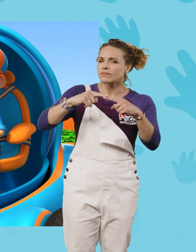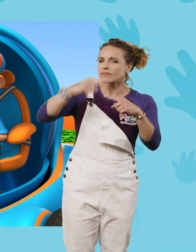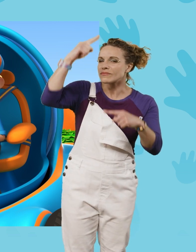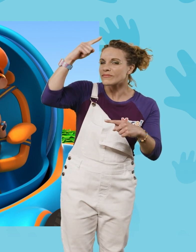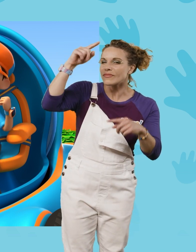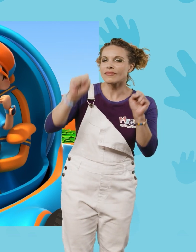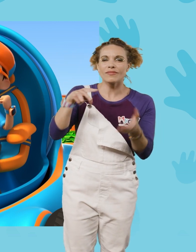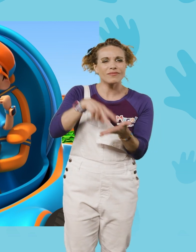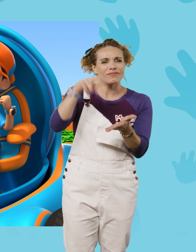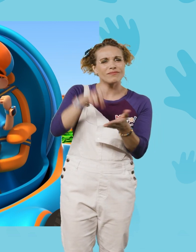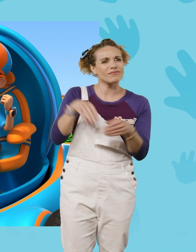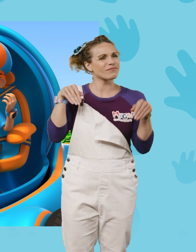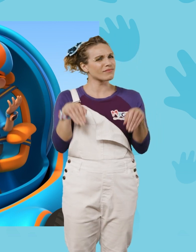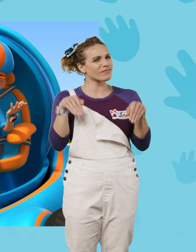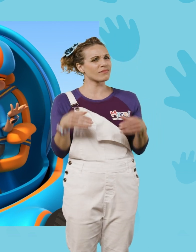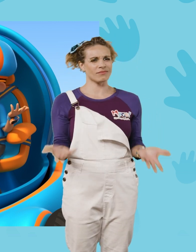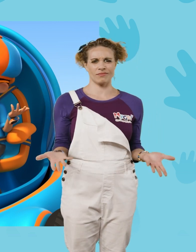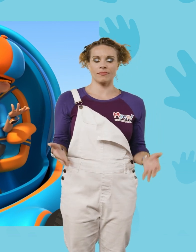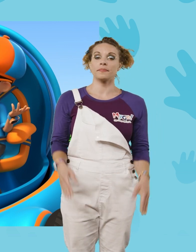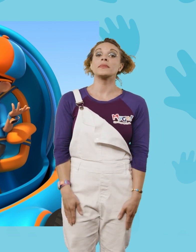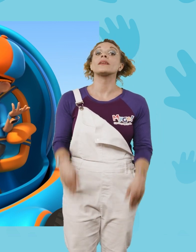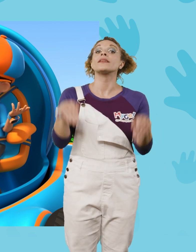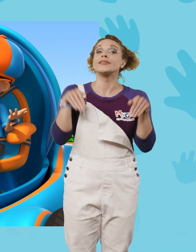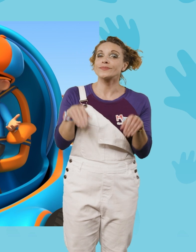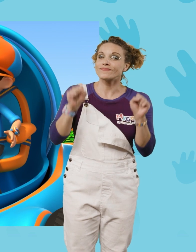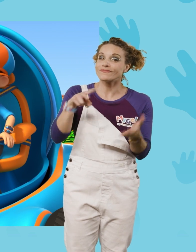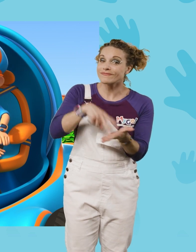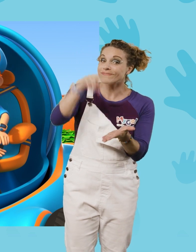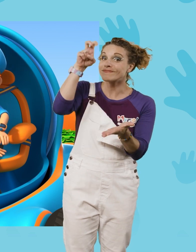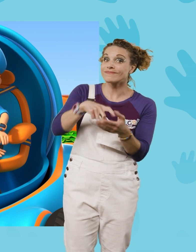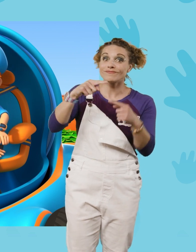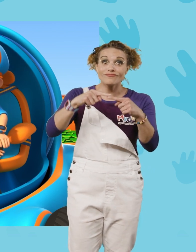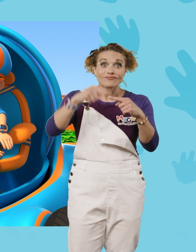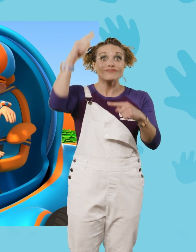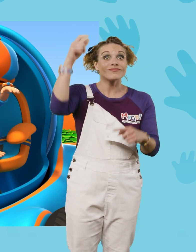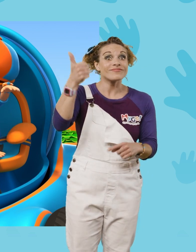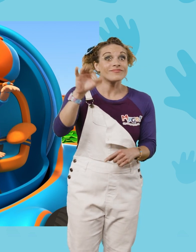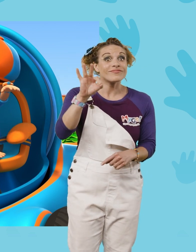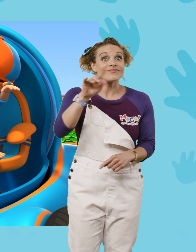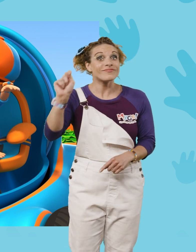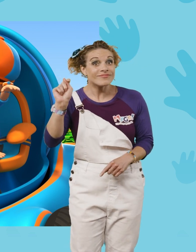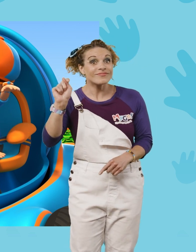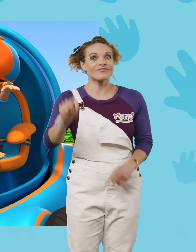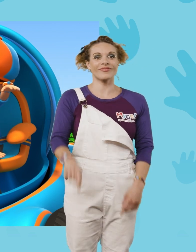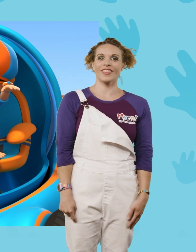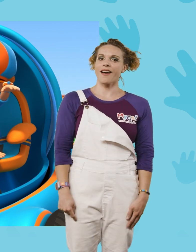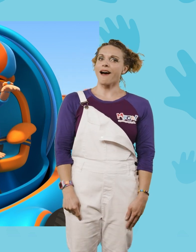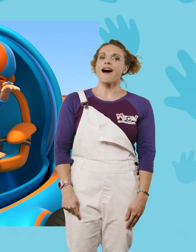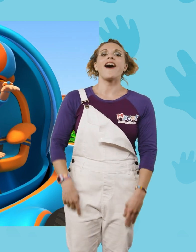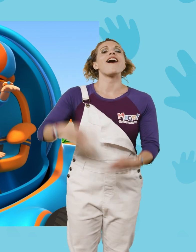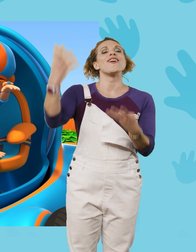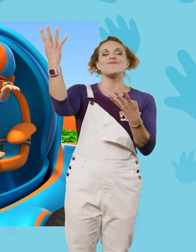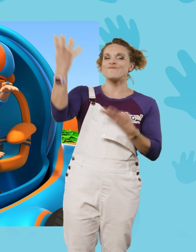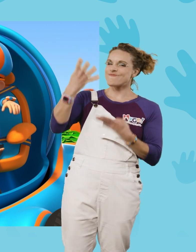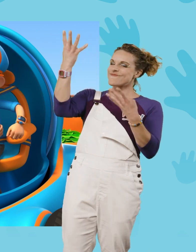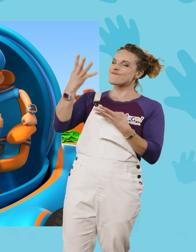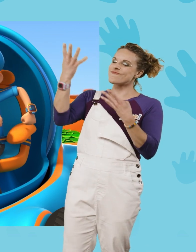How high can a kangaroo jump? Kangaroos can jump up to ten feet off the ground! Upload